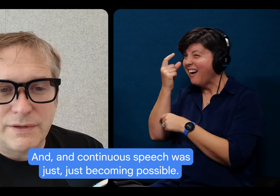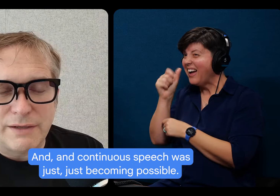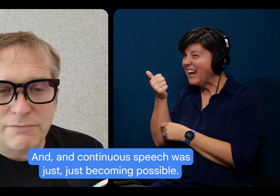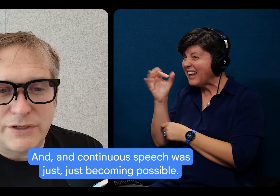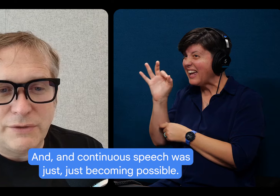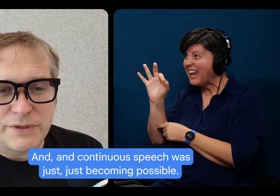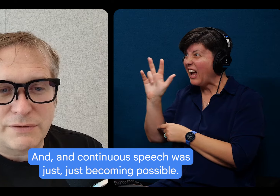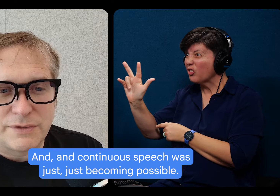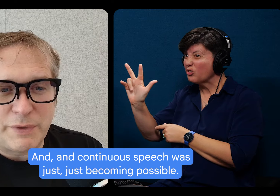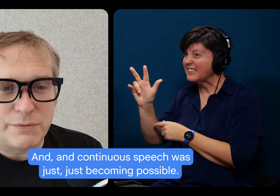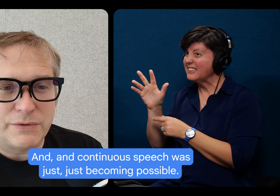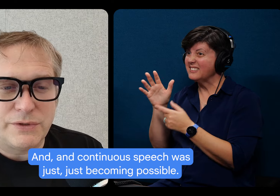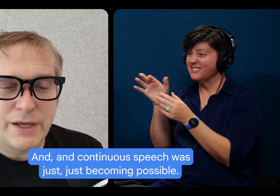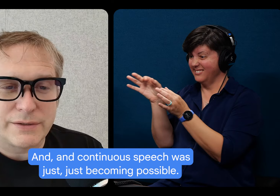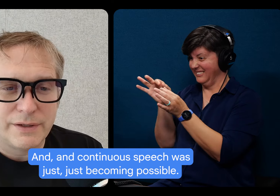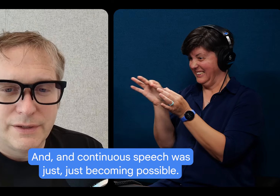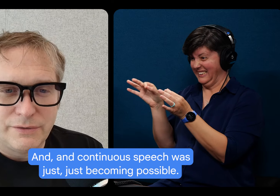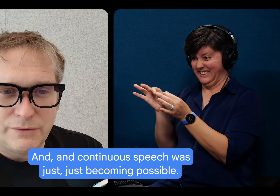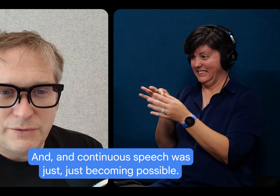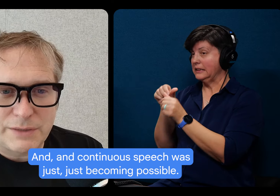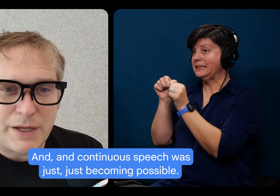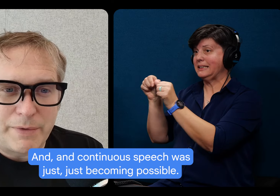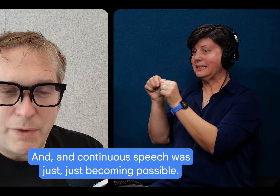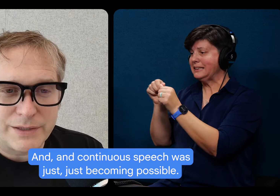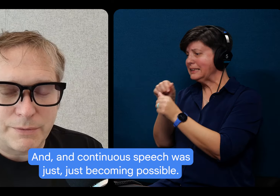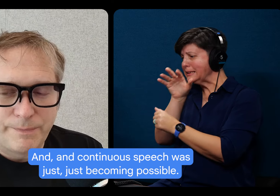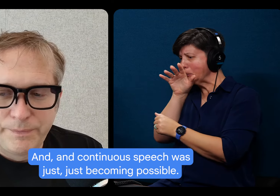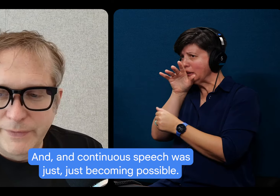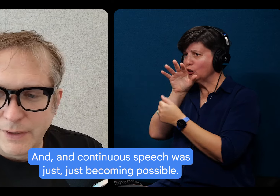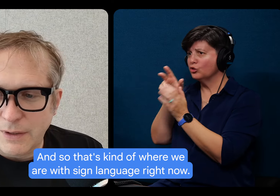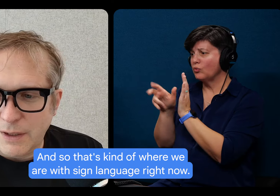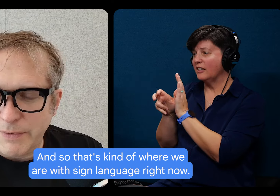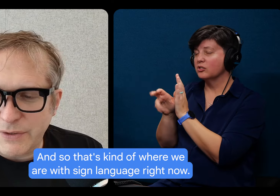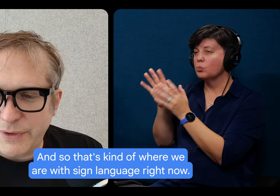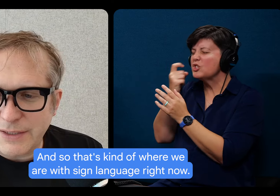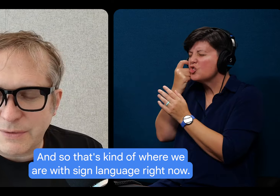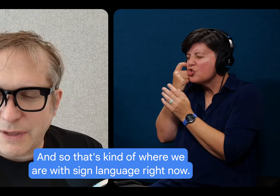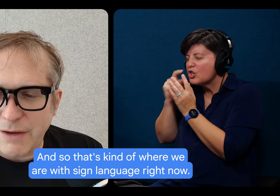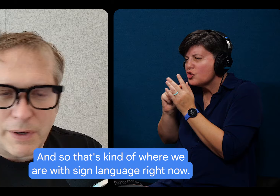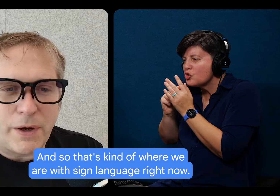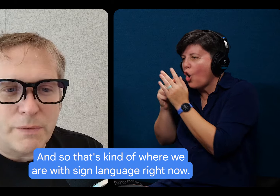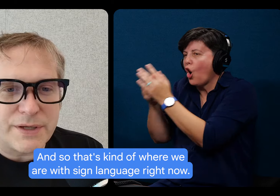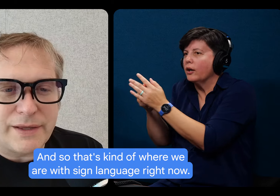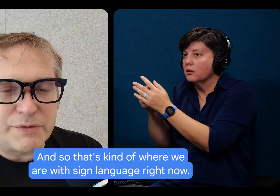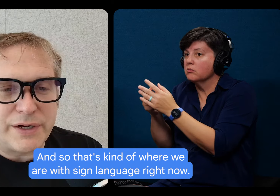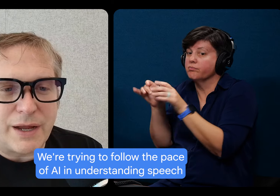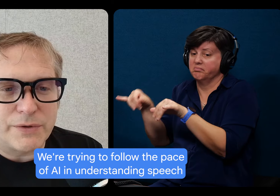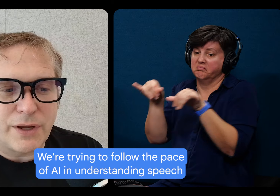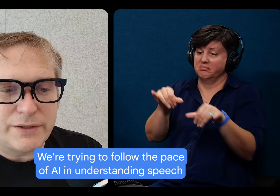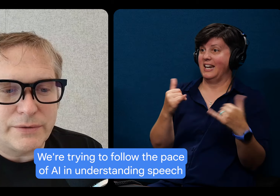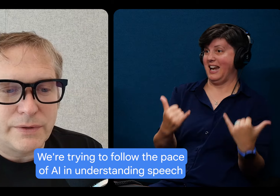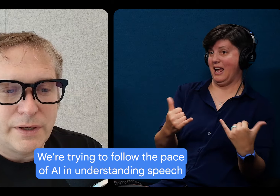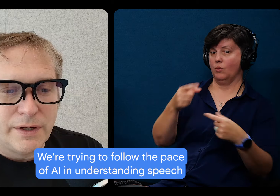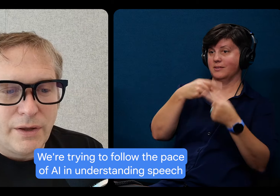and continuous speech was just, just becoming possible. Um, and so that's kind of where we are with sign language right now.